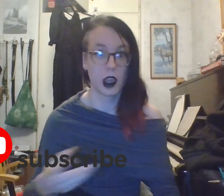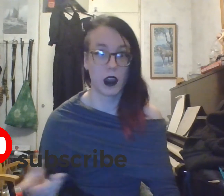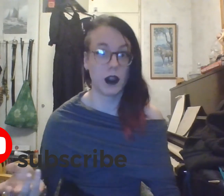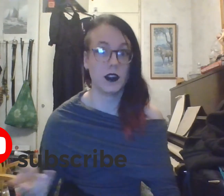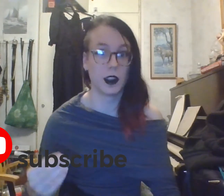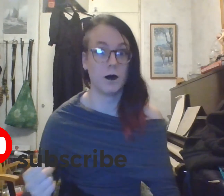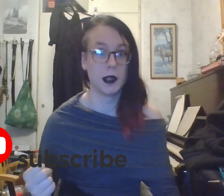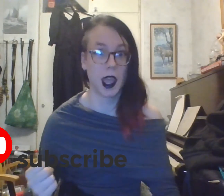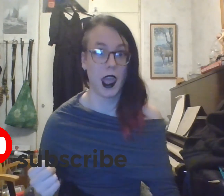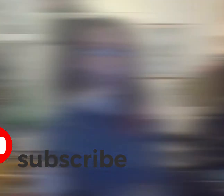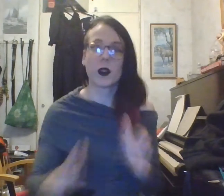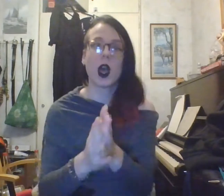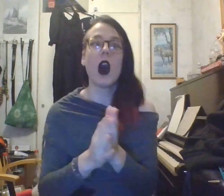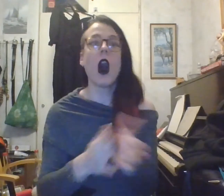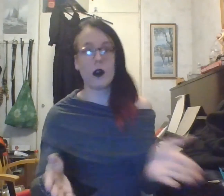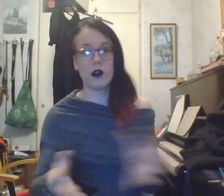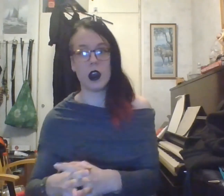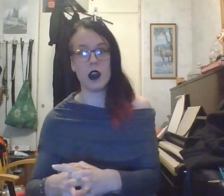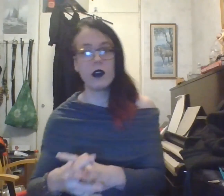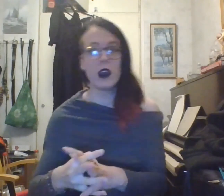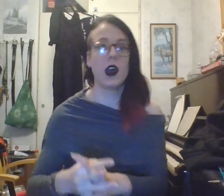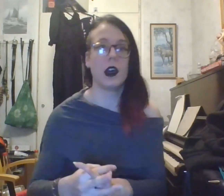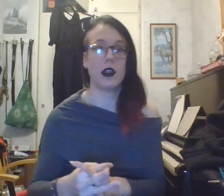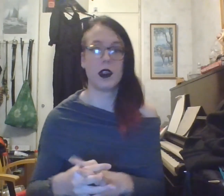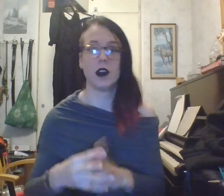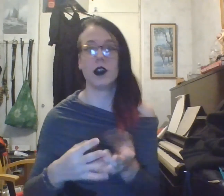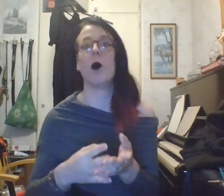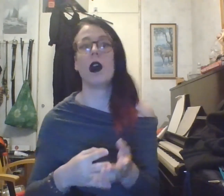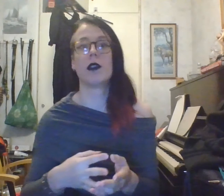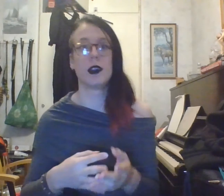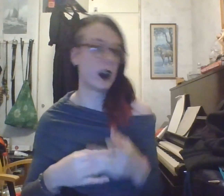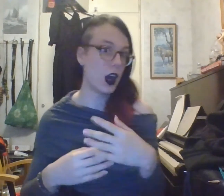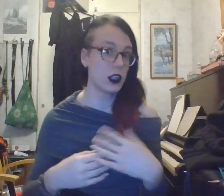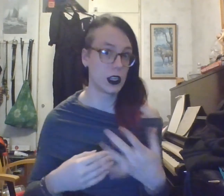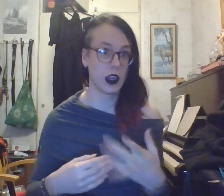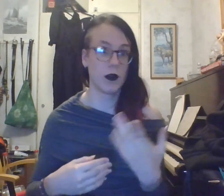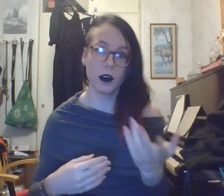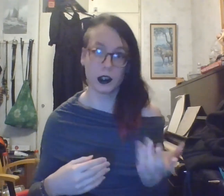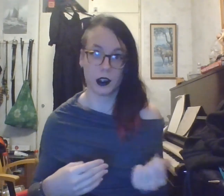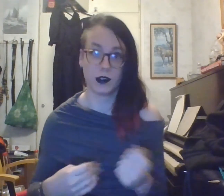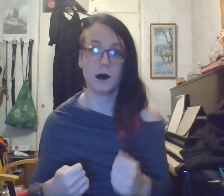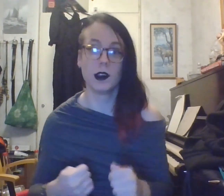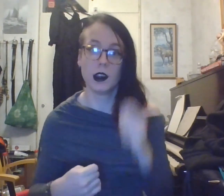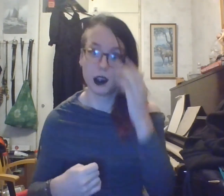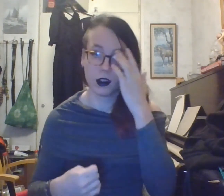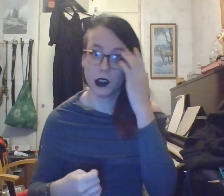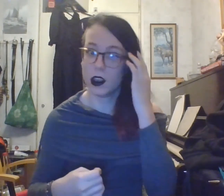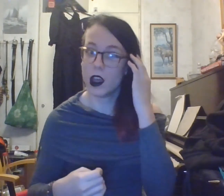my development here. Onico is another way of saying Oniki, or Onokism, and